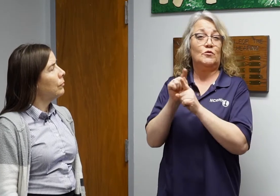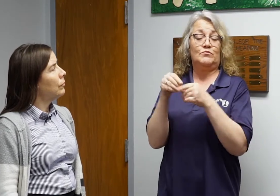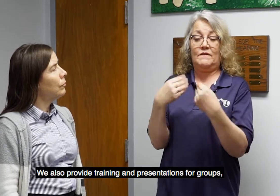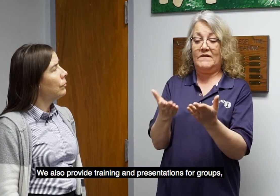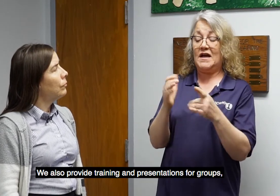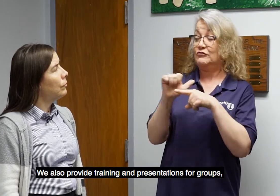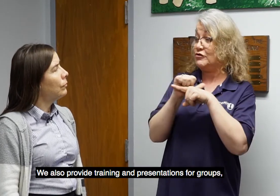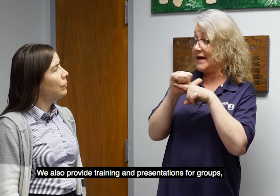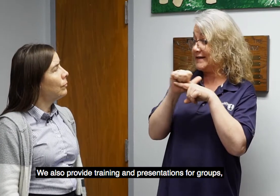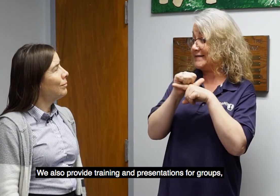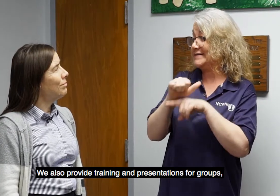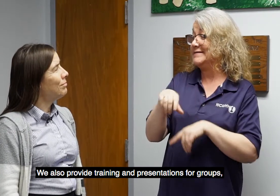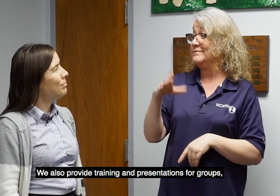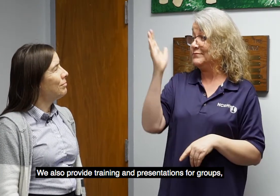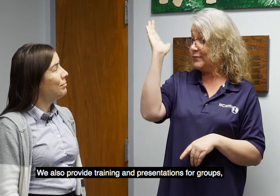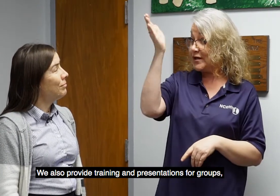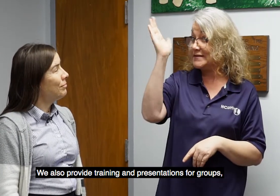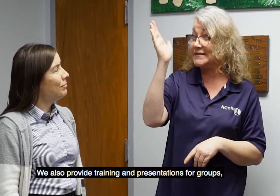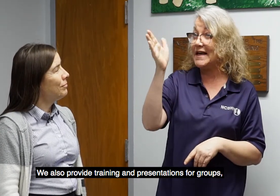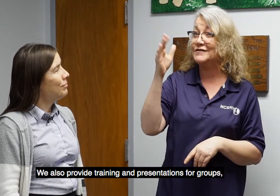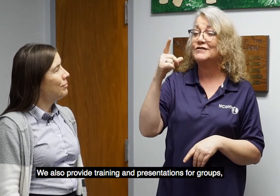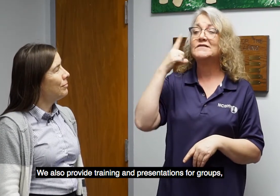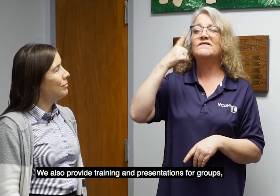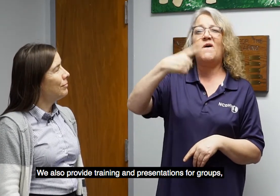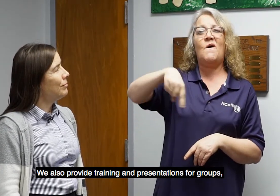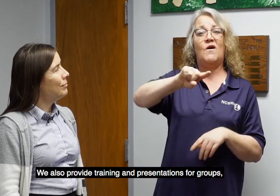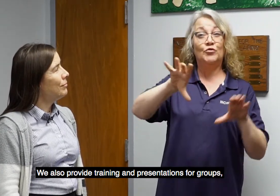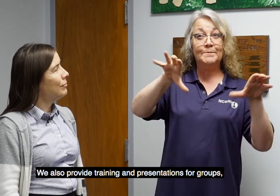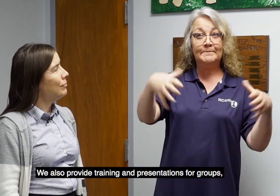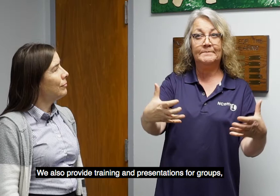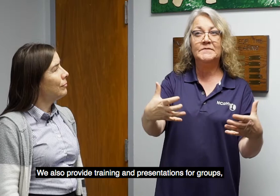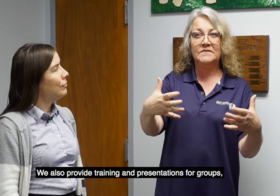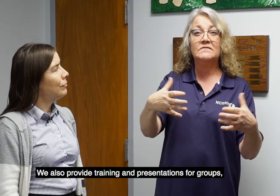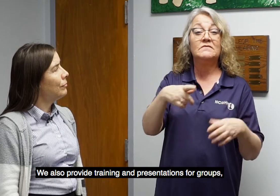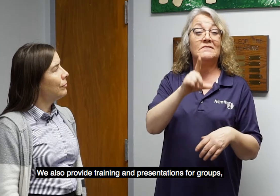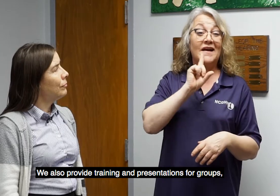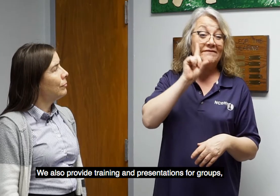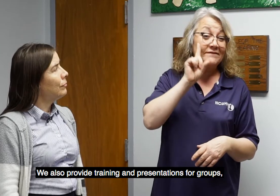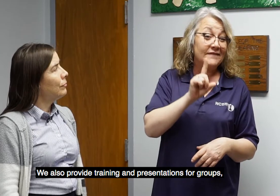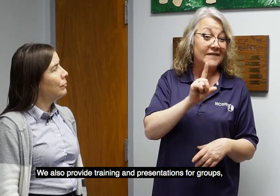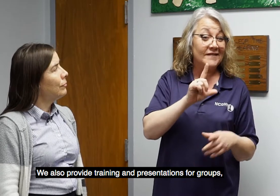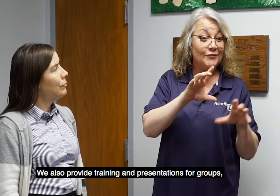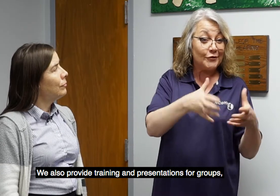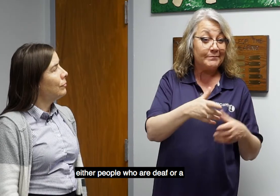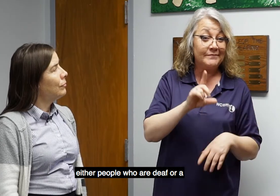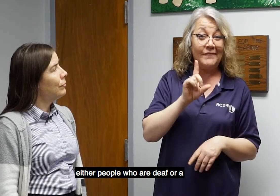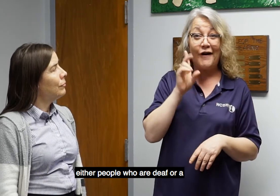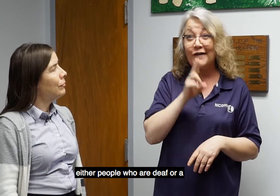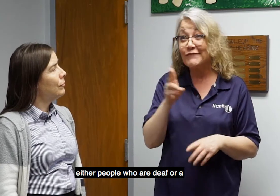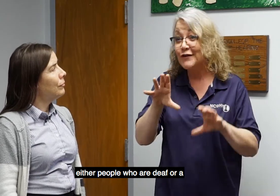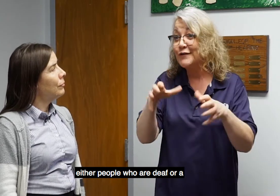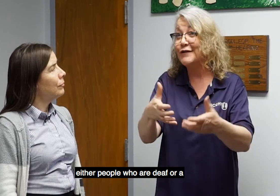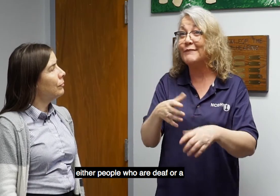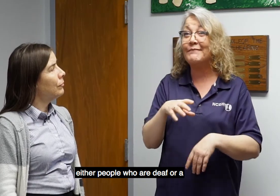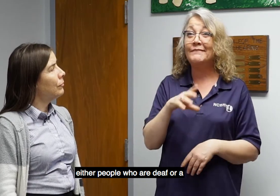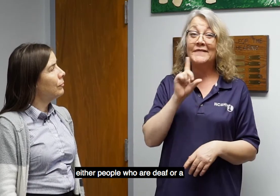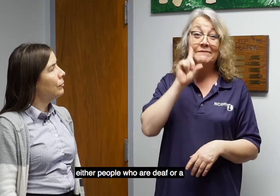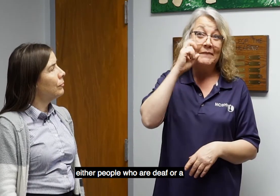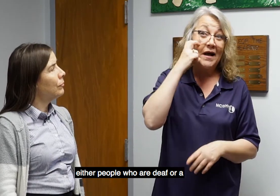We also provide training and presentations for groups, either people who are deaf or a